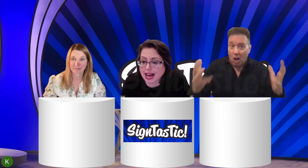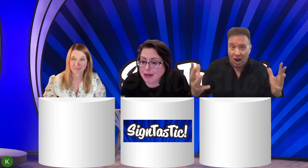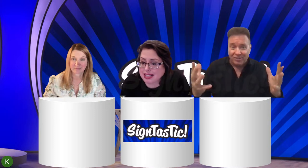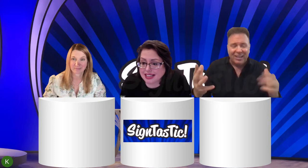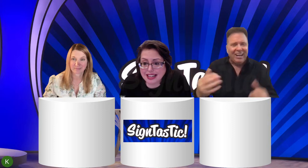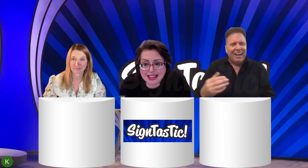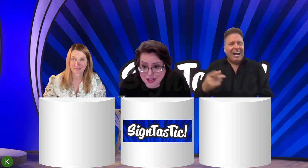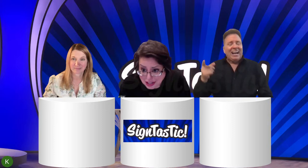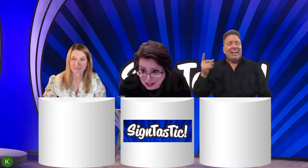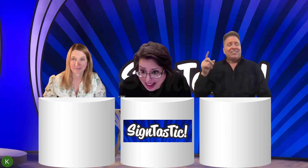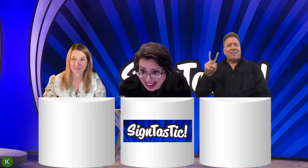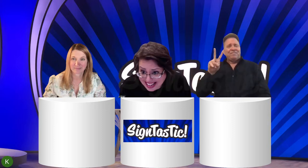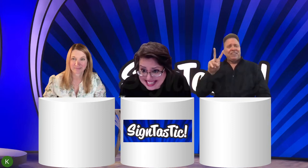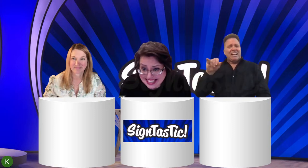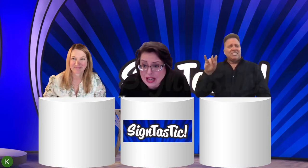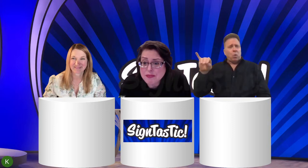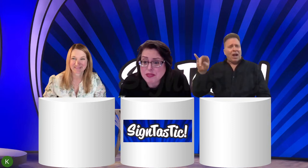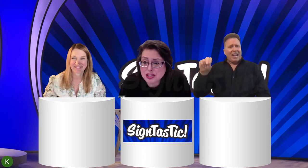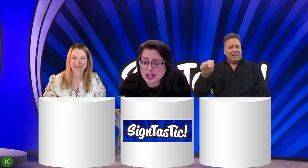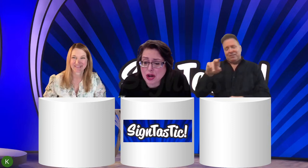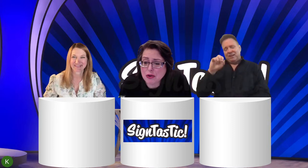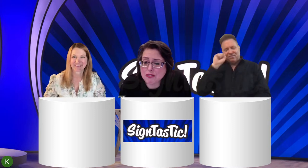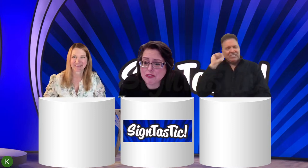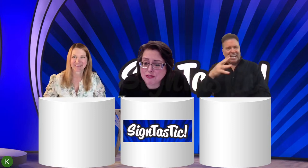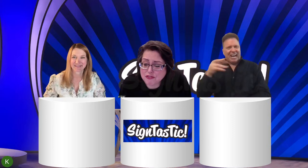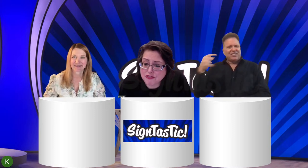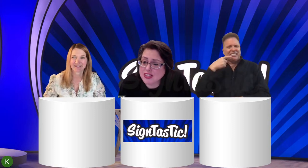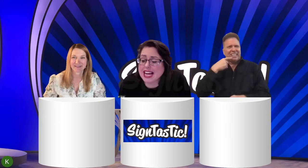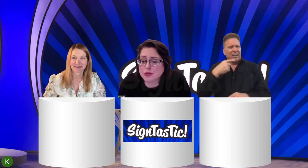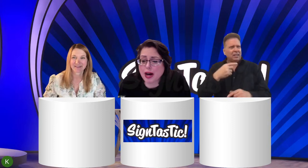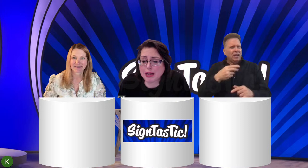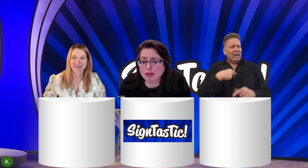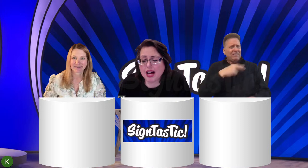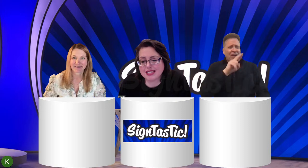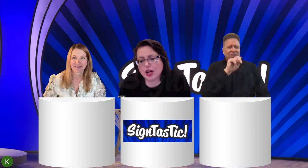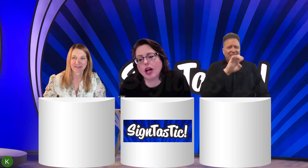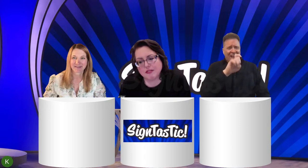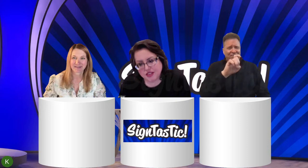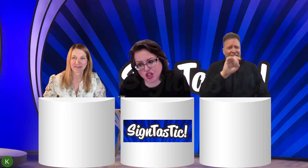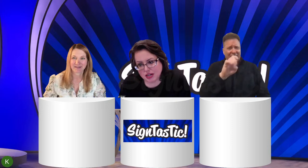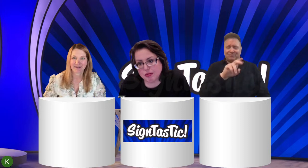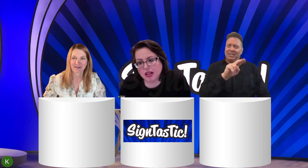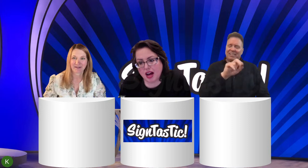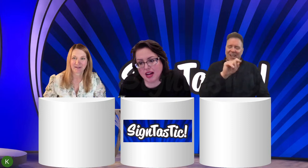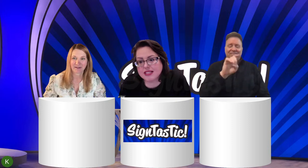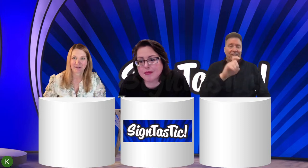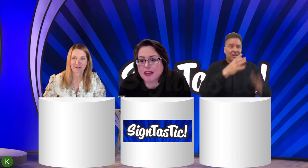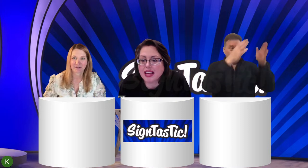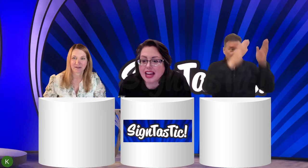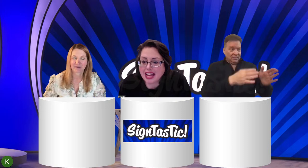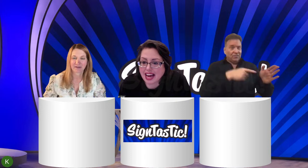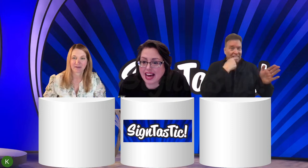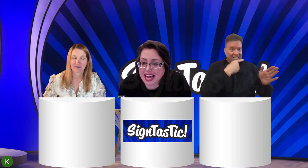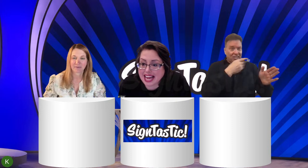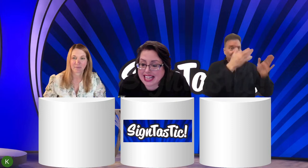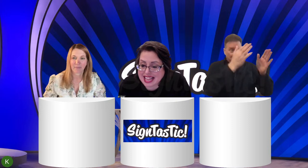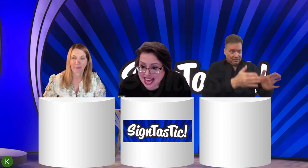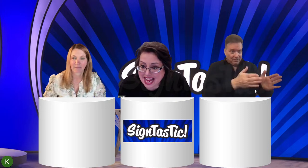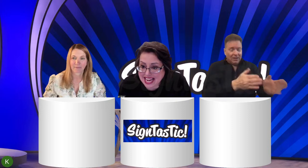I mean, there's a lot. So VSYN plus, they call it vision plus. And they,